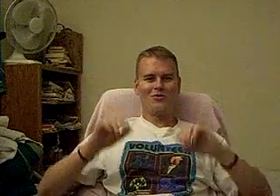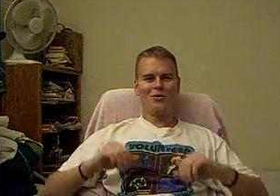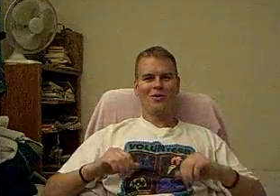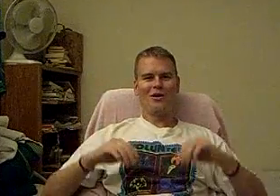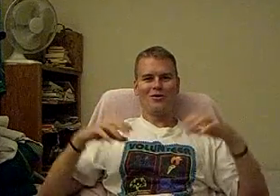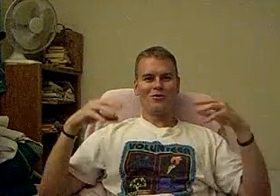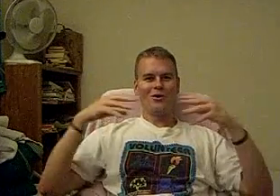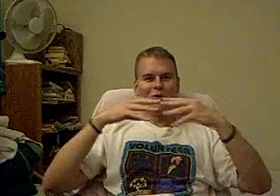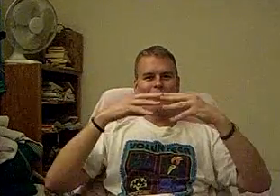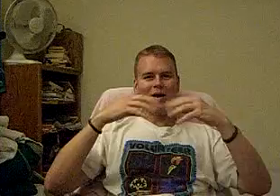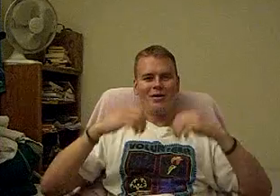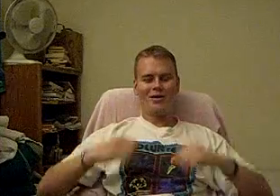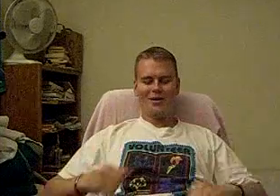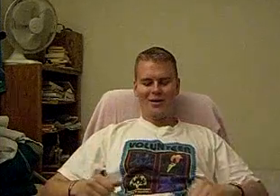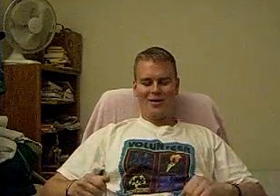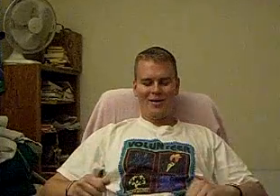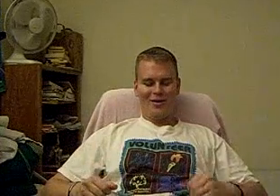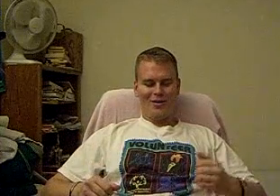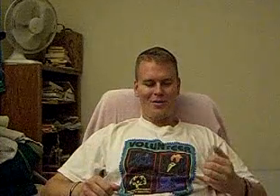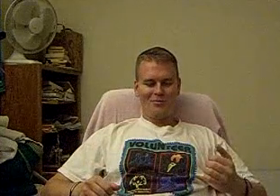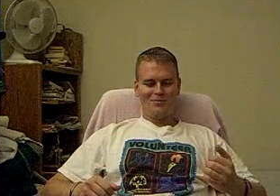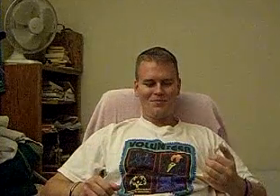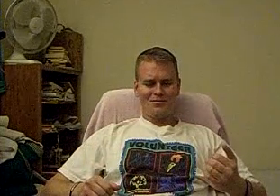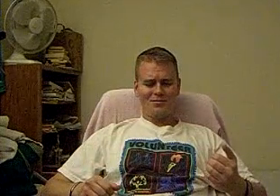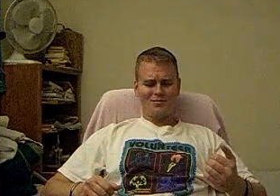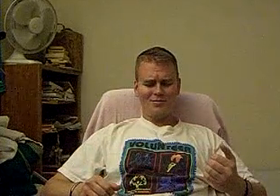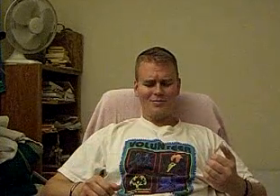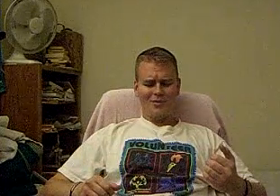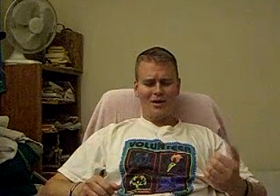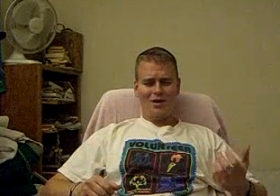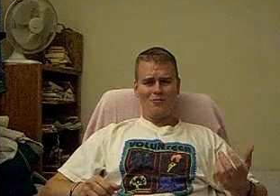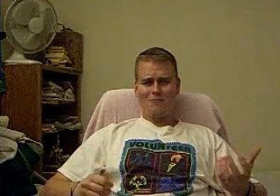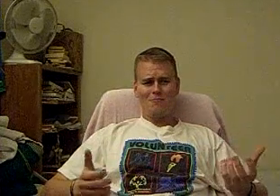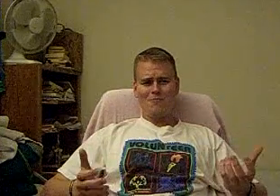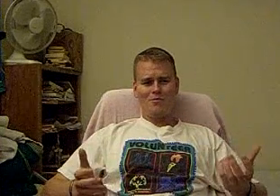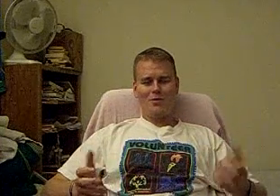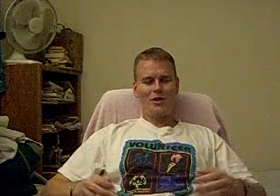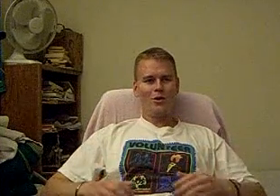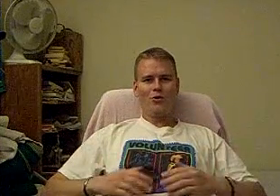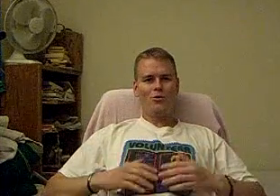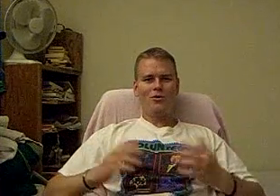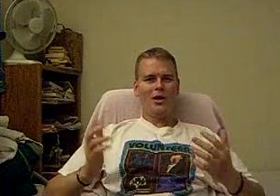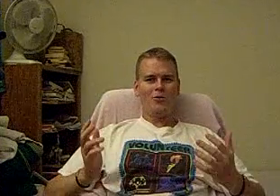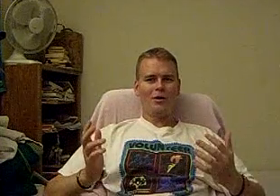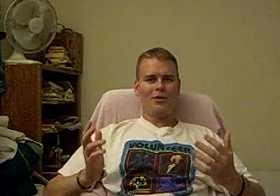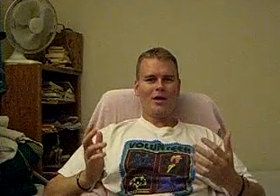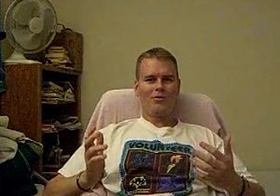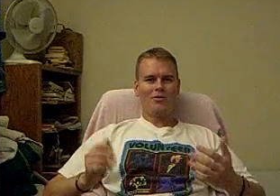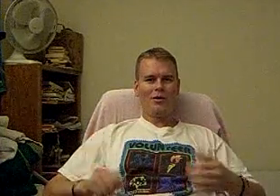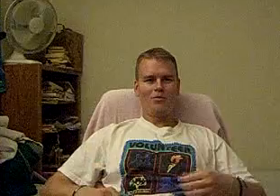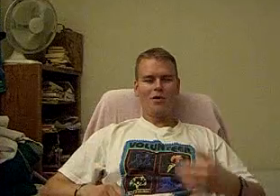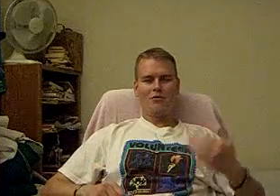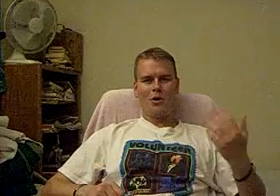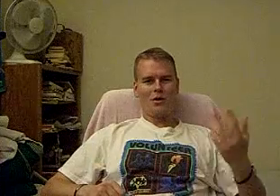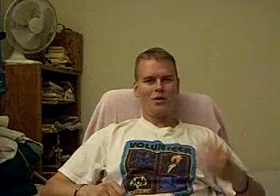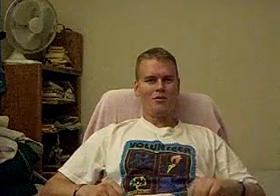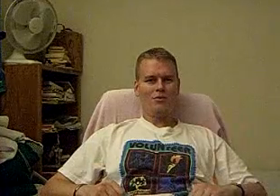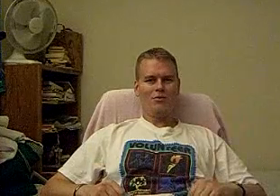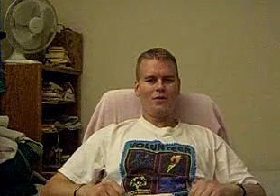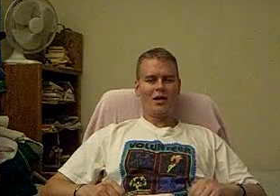Story, know, just, know, at it. Um, and, but you can go to anywhere. And, you know, Native Americans fighting,